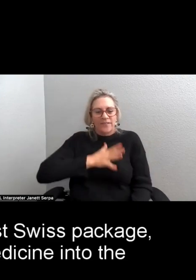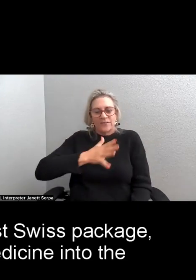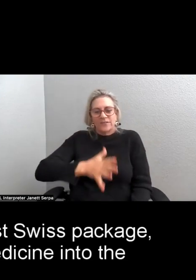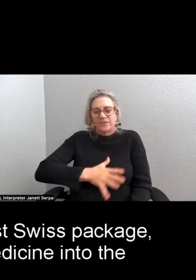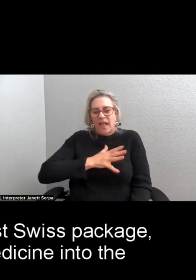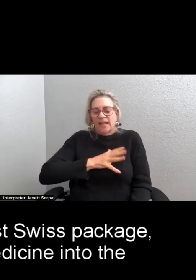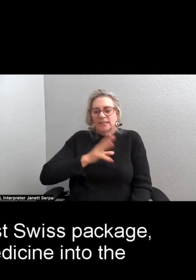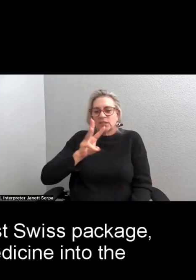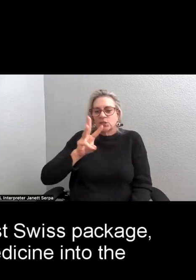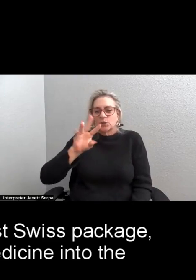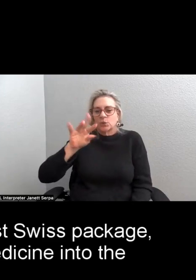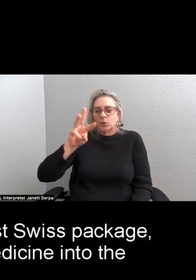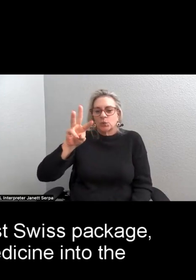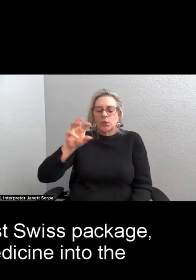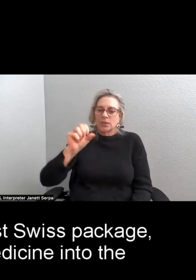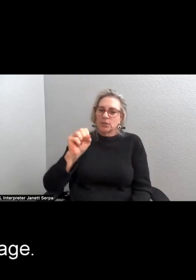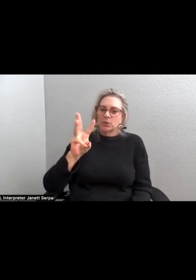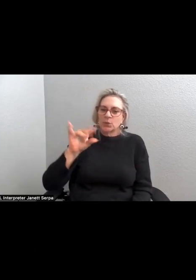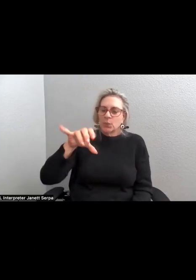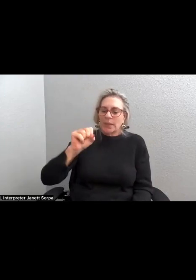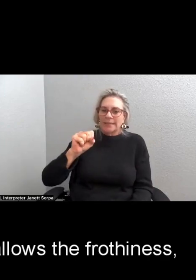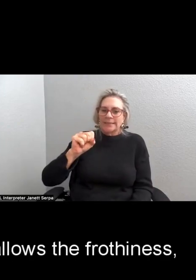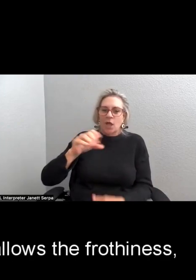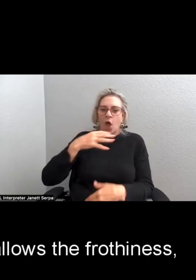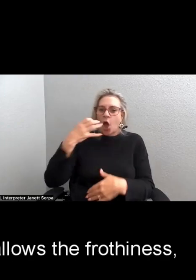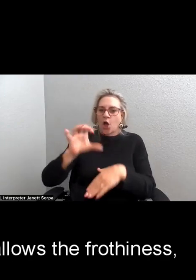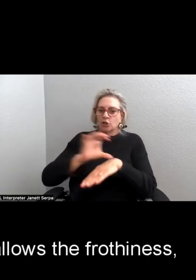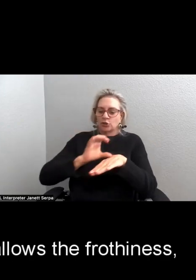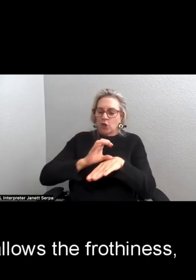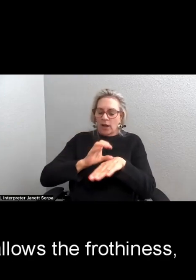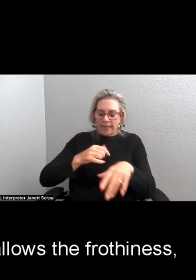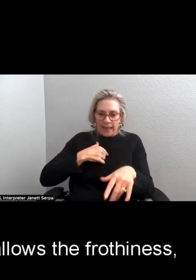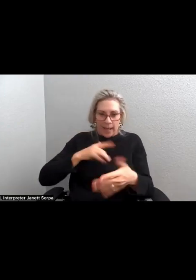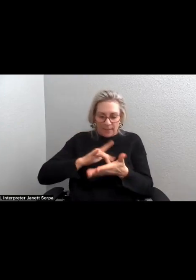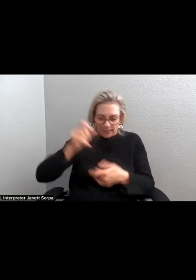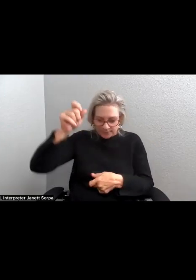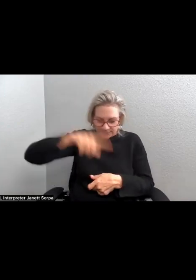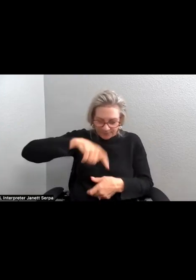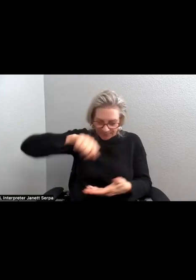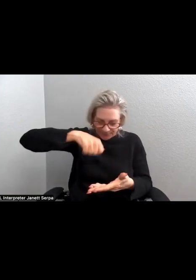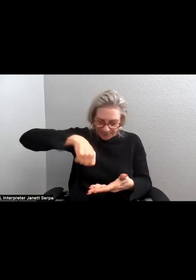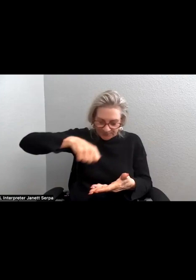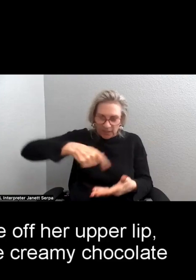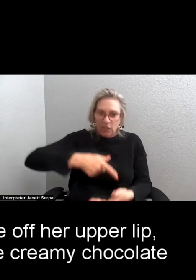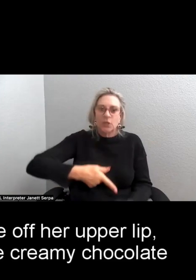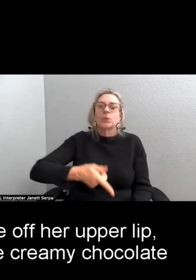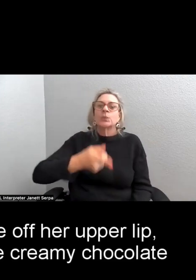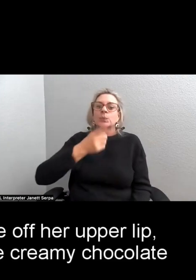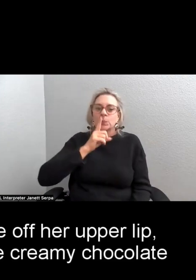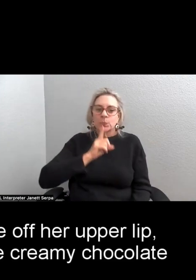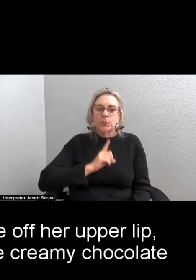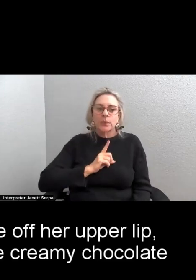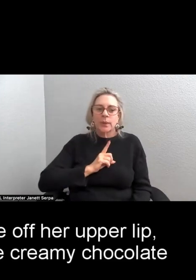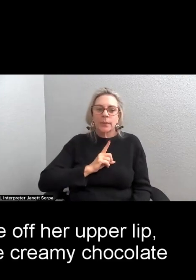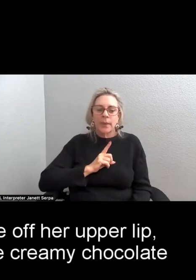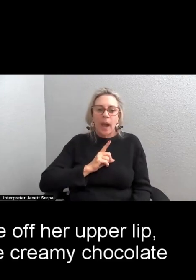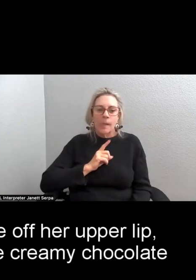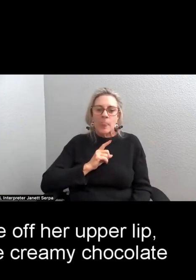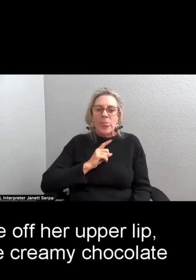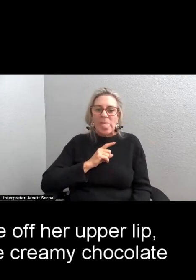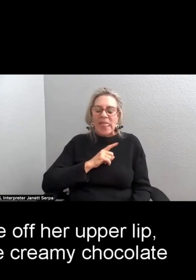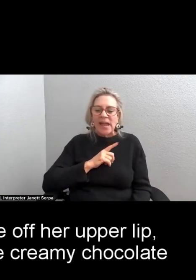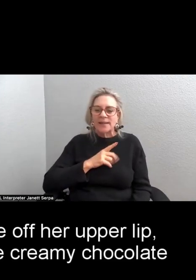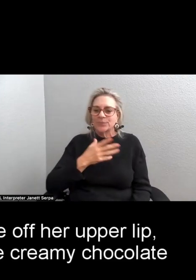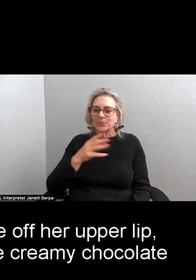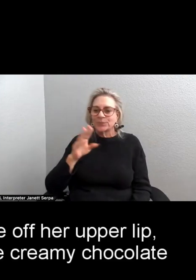package, dissolve the medicine into the beverage, and my daughter swallows the frothiness, licks the mustache off her upper